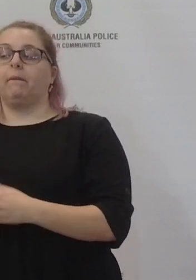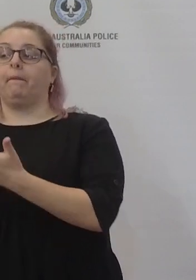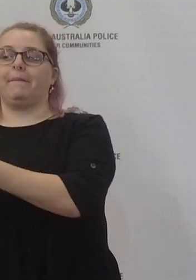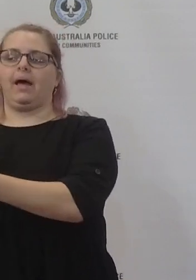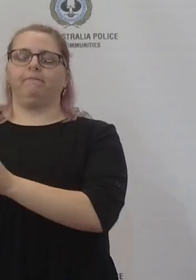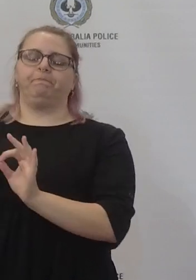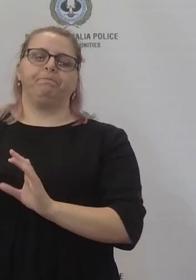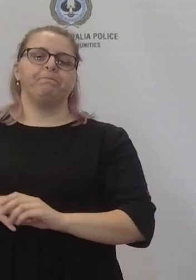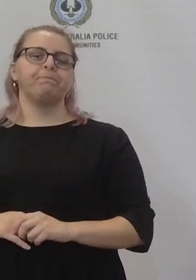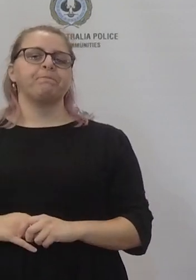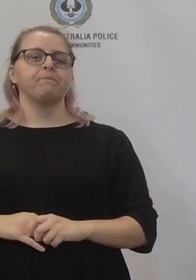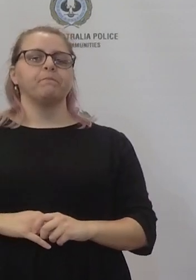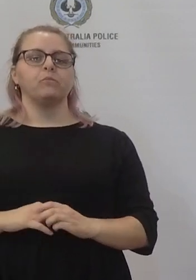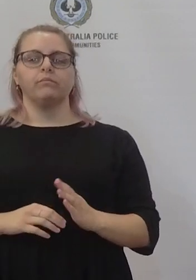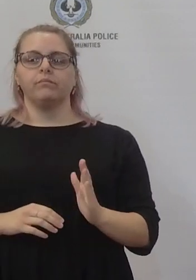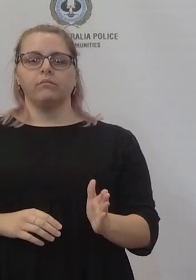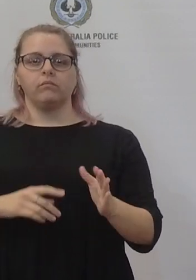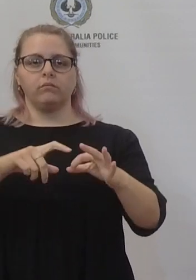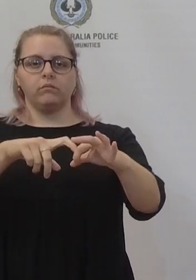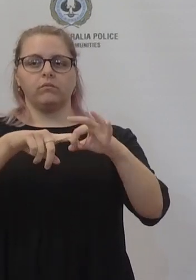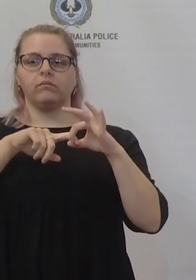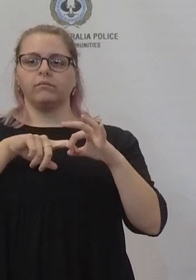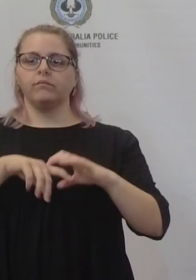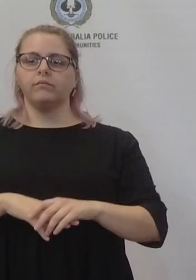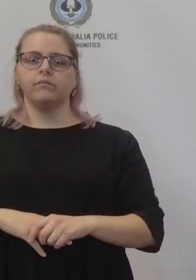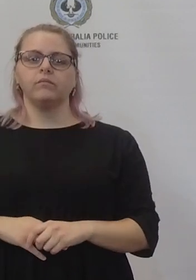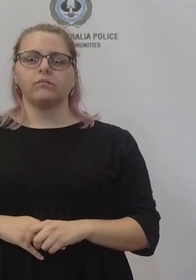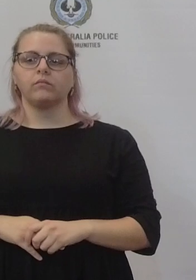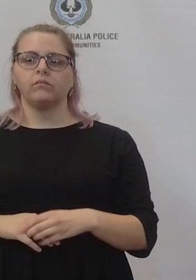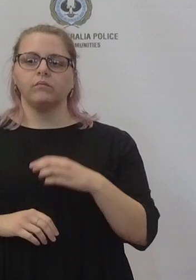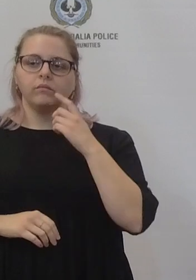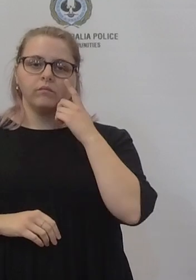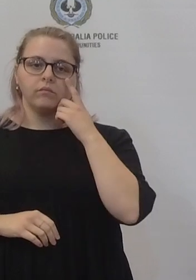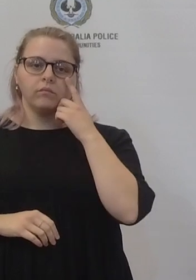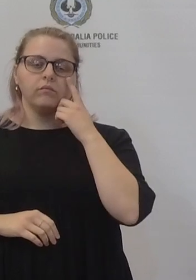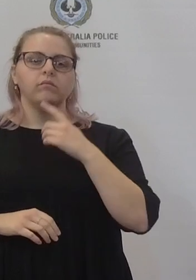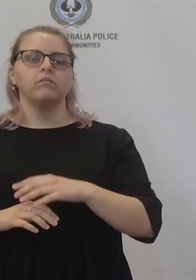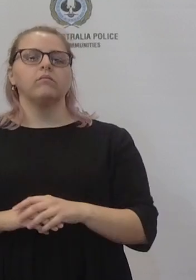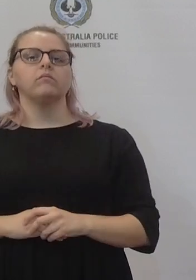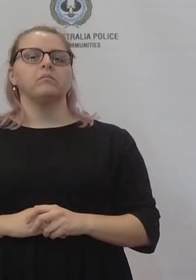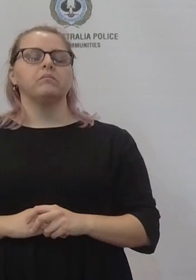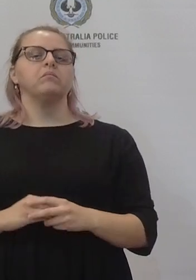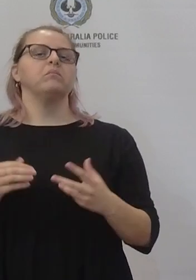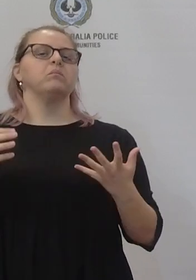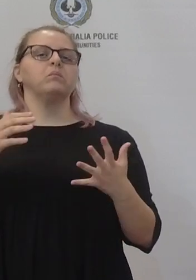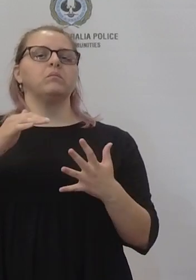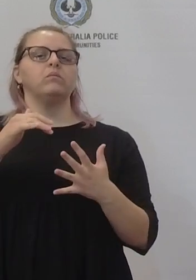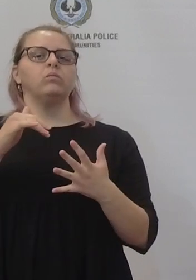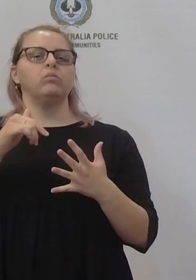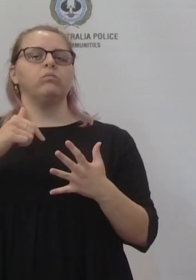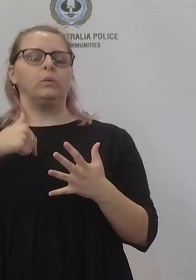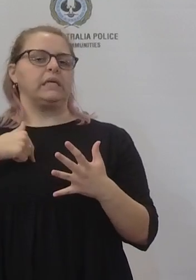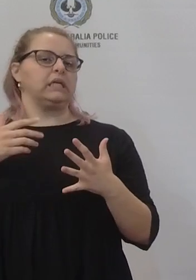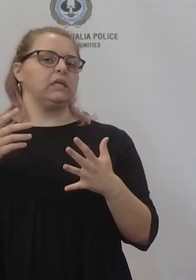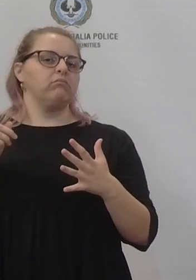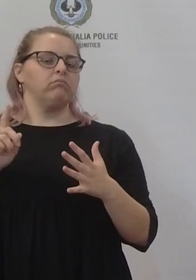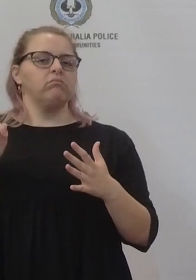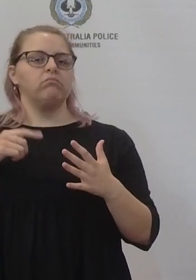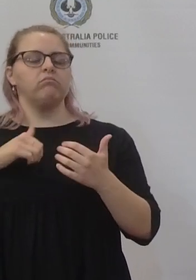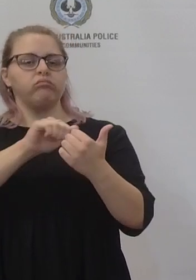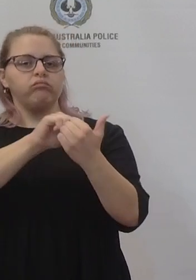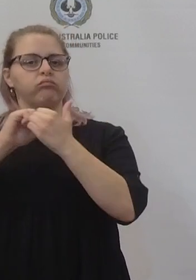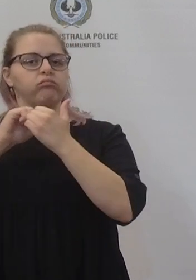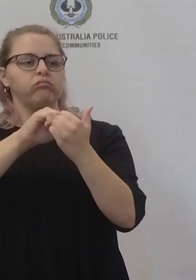factor? It's not a motivating factor on this, this is something we've been working with the Commissioner on for four months. Obviously these